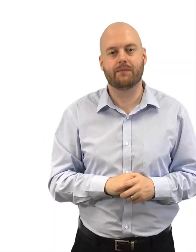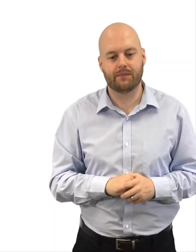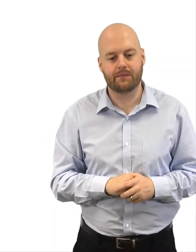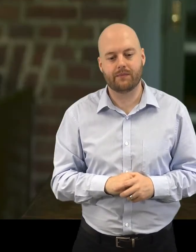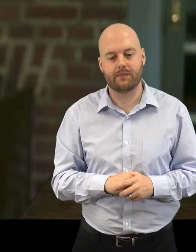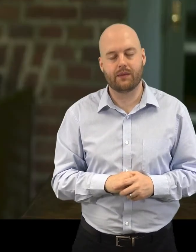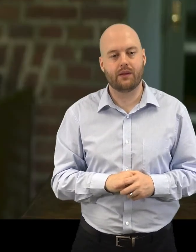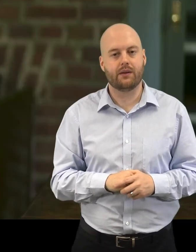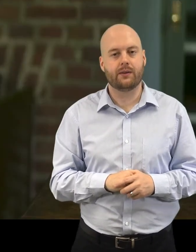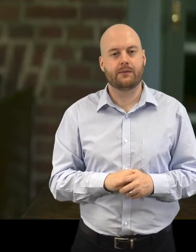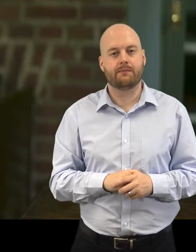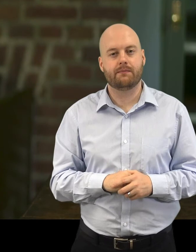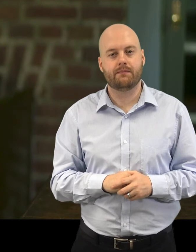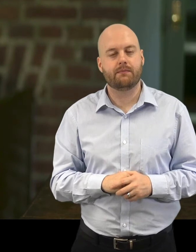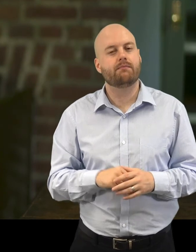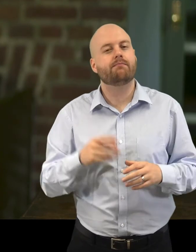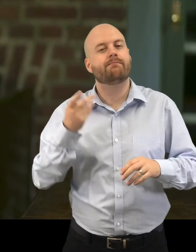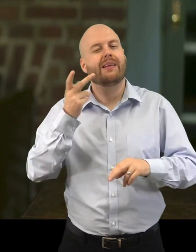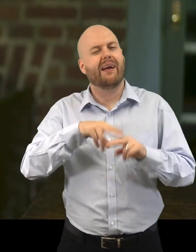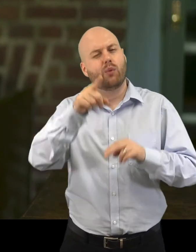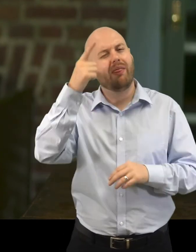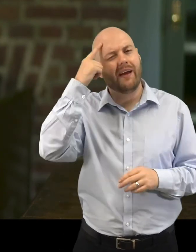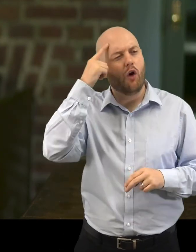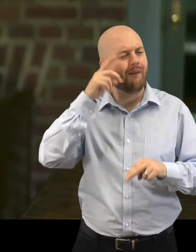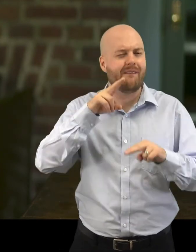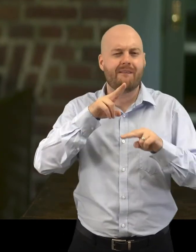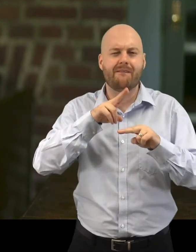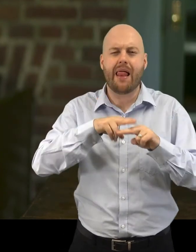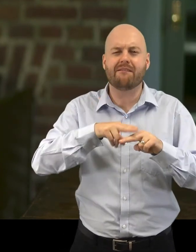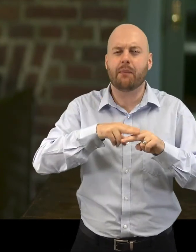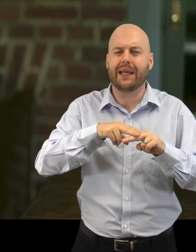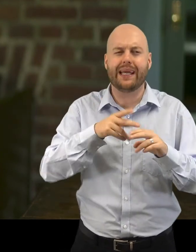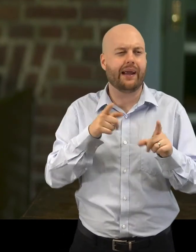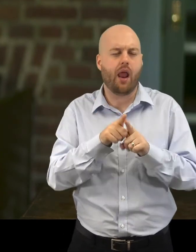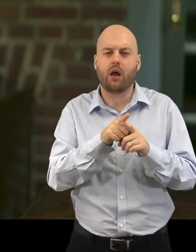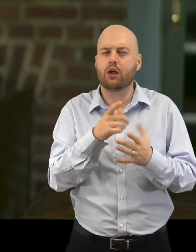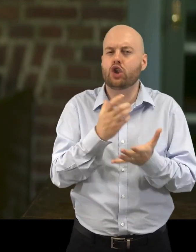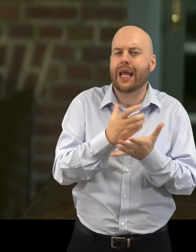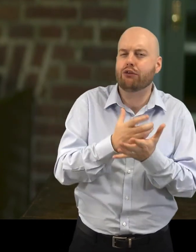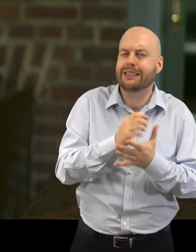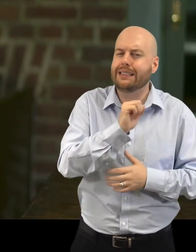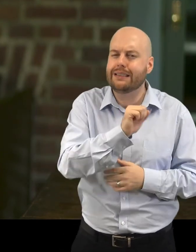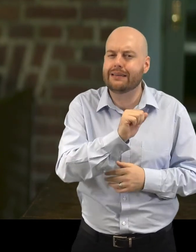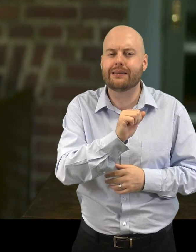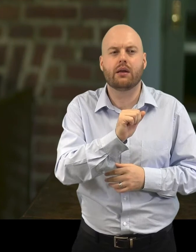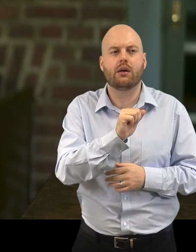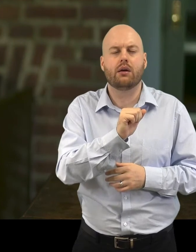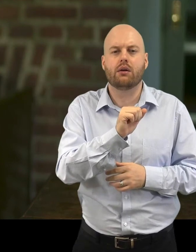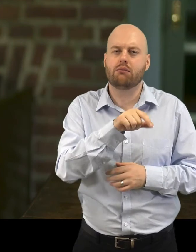If you think of philanthropy in the case of a charitable foundation, that's that's the business. If you think of that